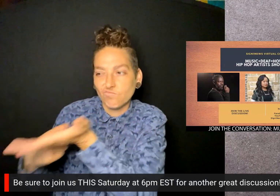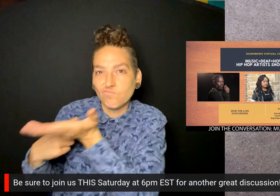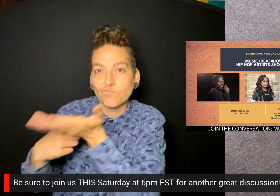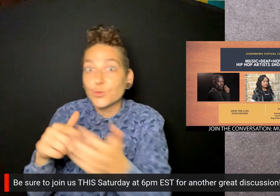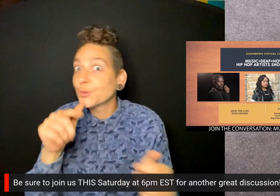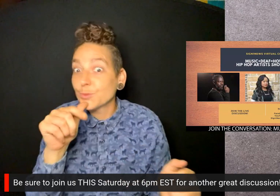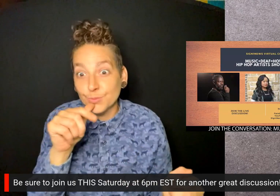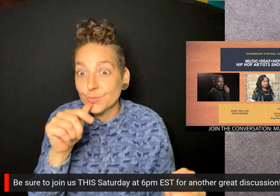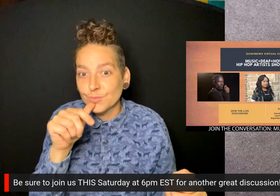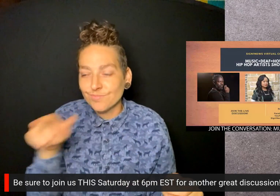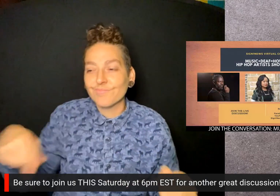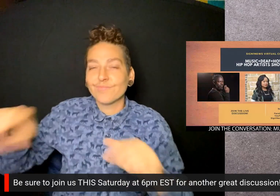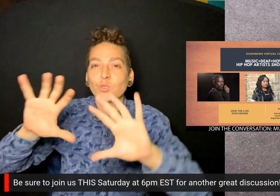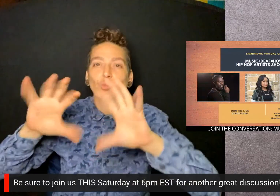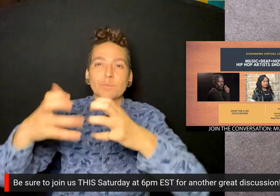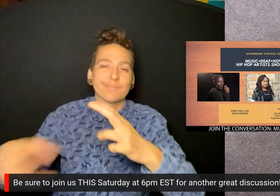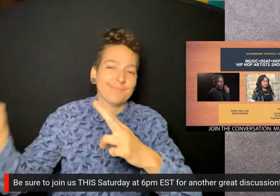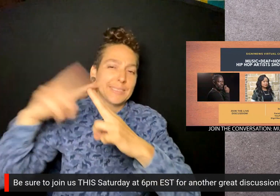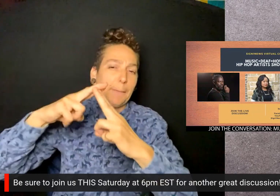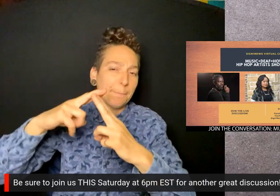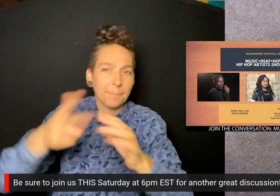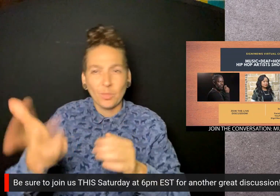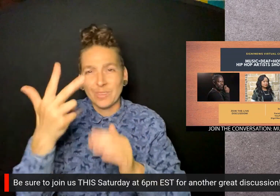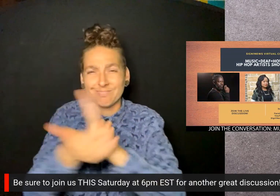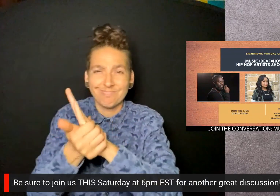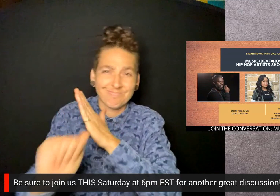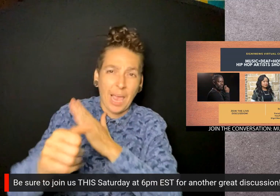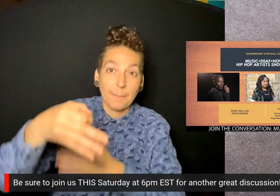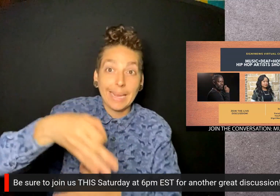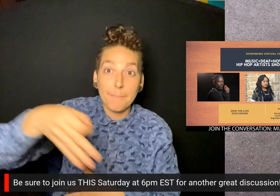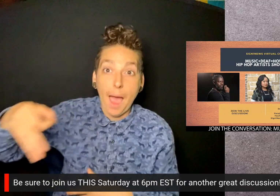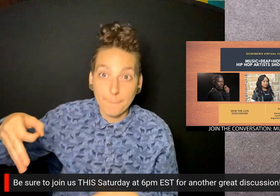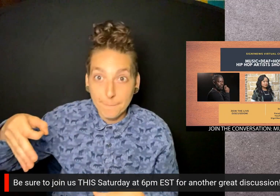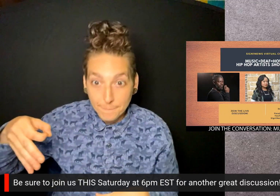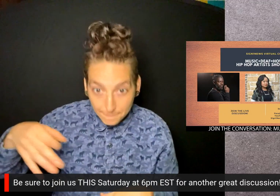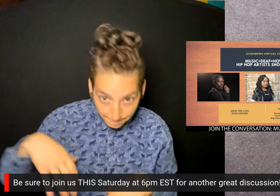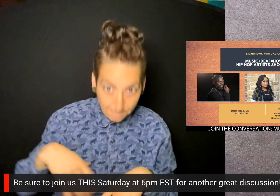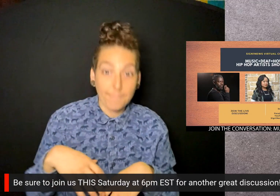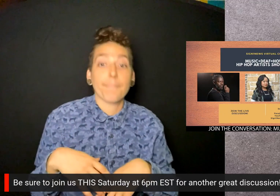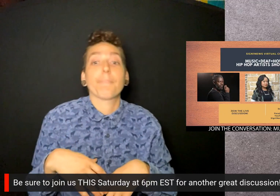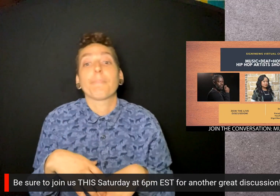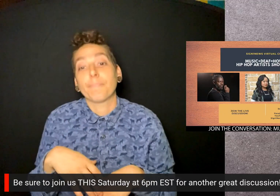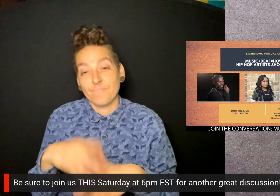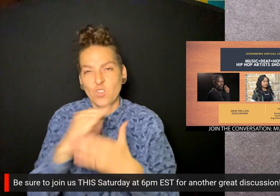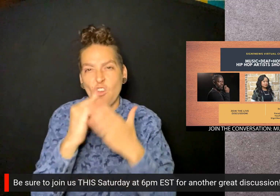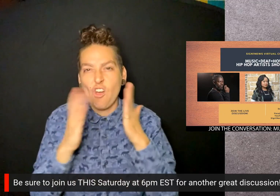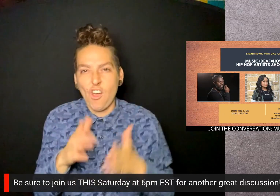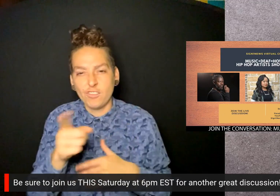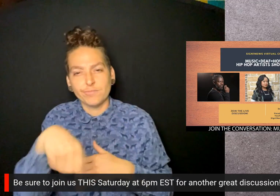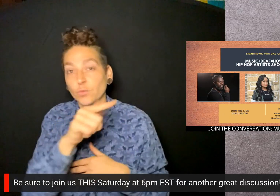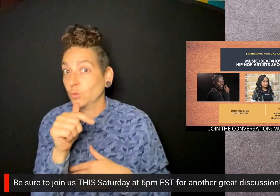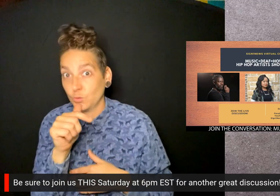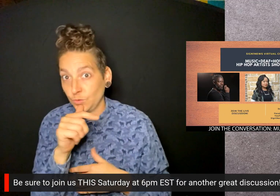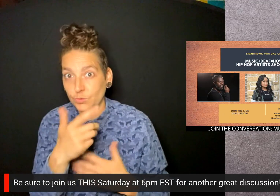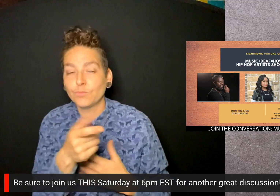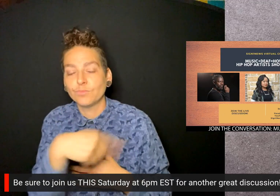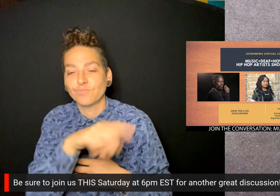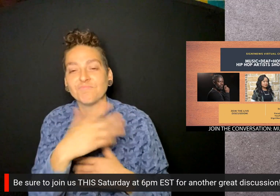with three talented hip-hop artists who answer the question many hearing